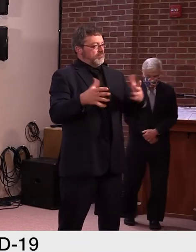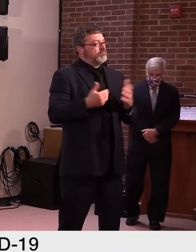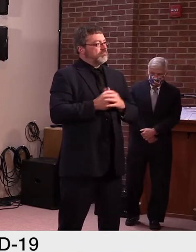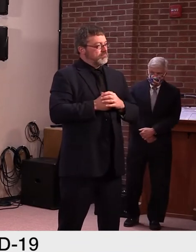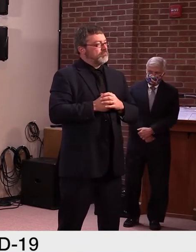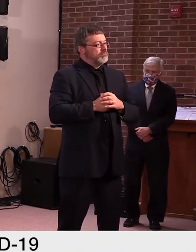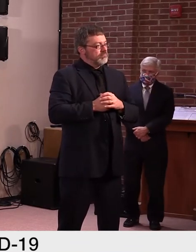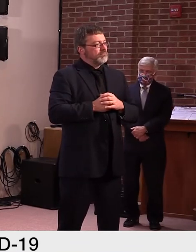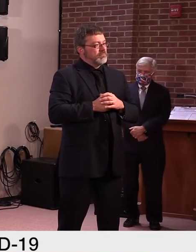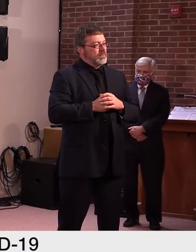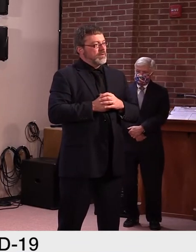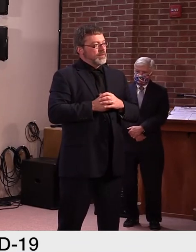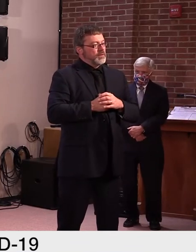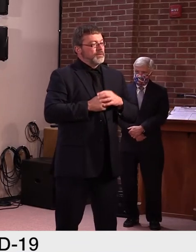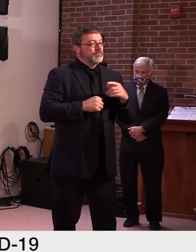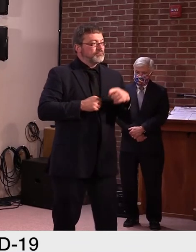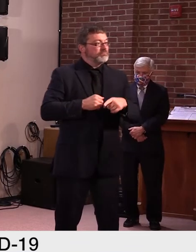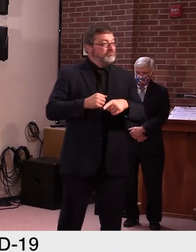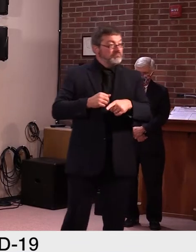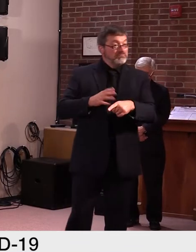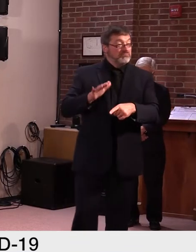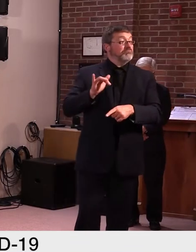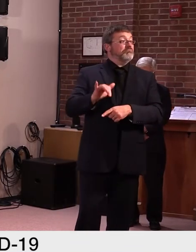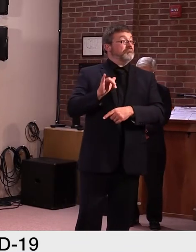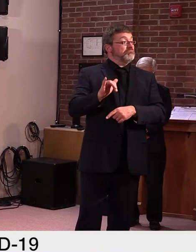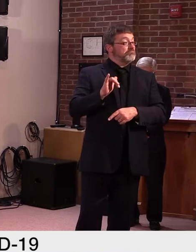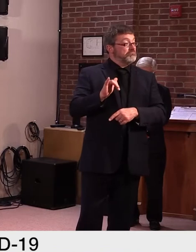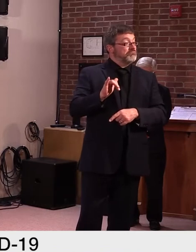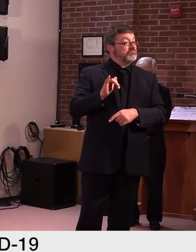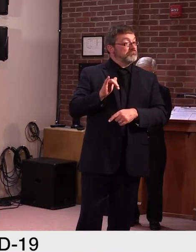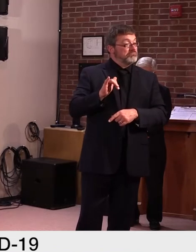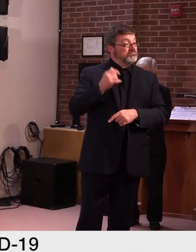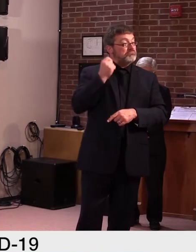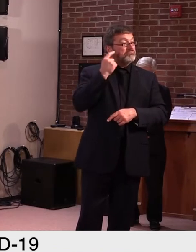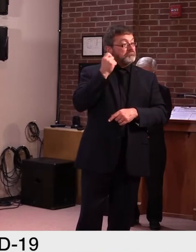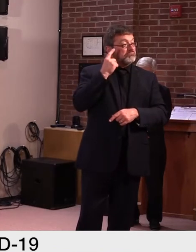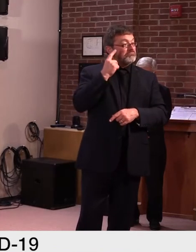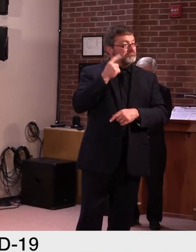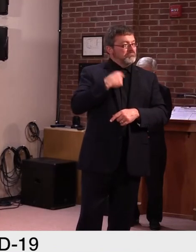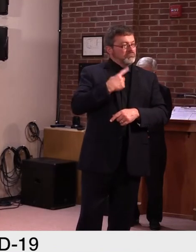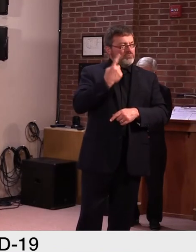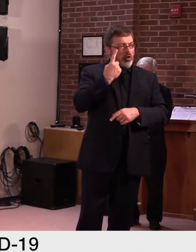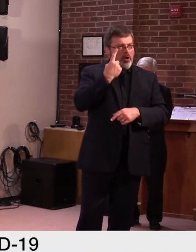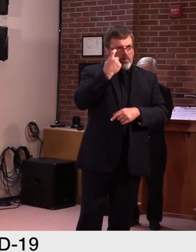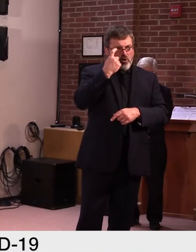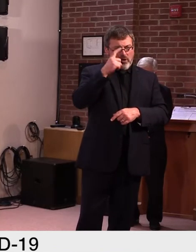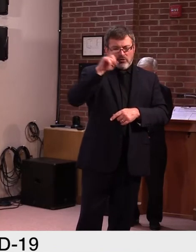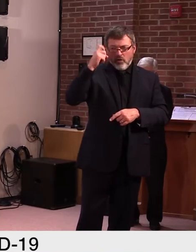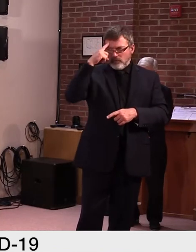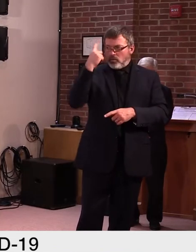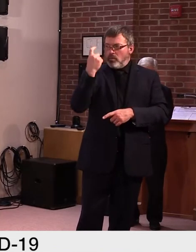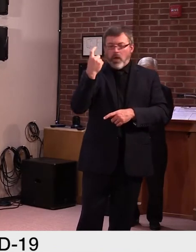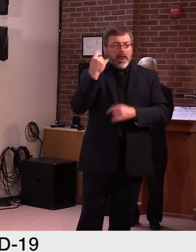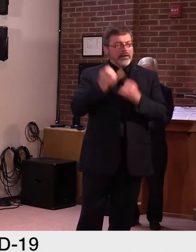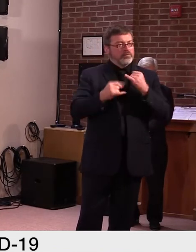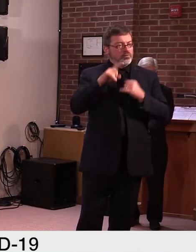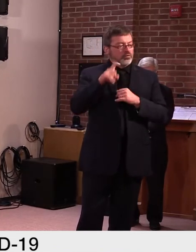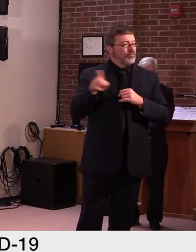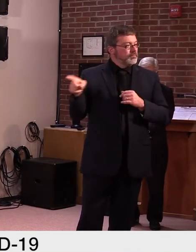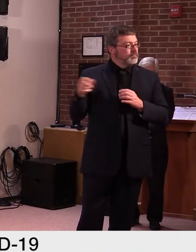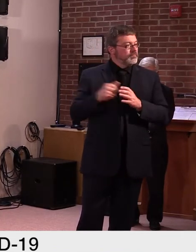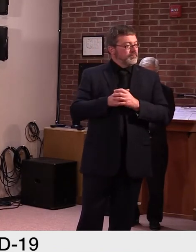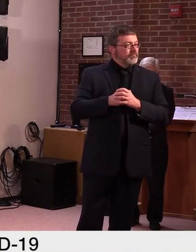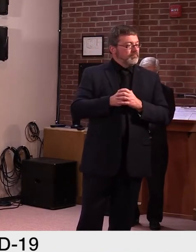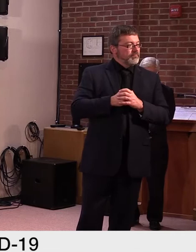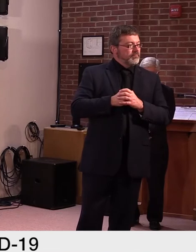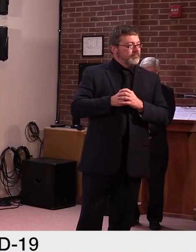I see. Great. Um, and one quick one for the governor, if I may. Um, governor, regarding this